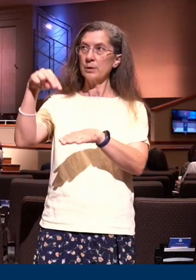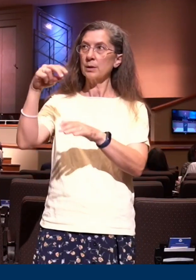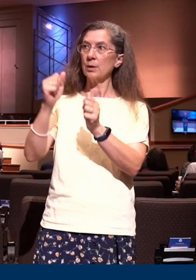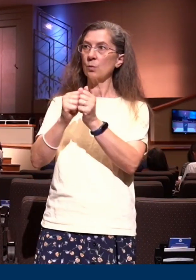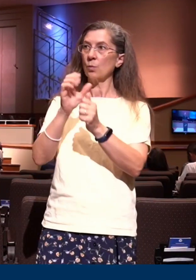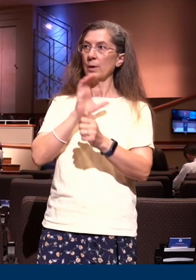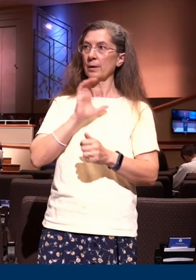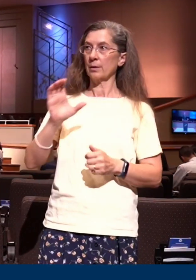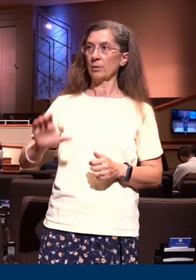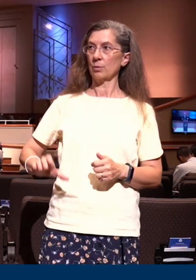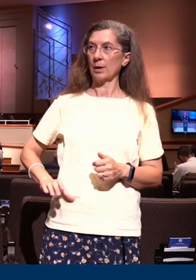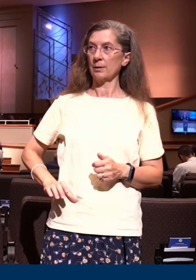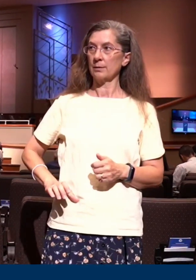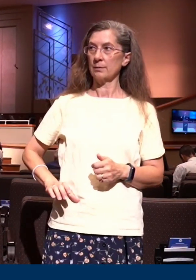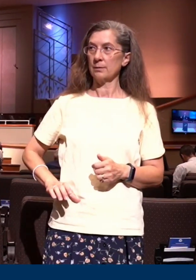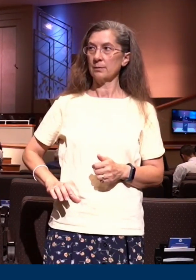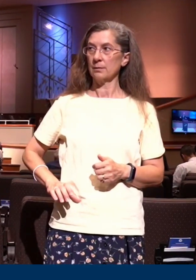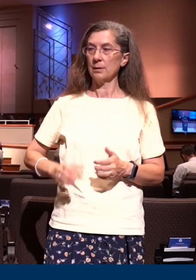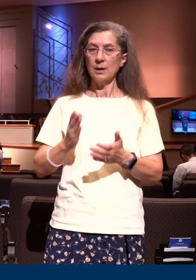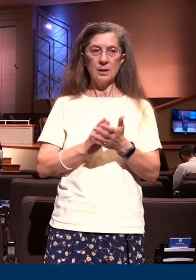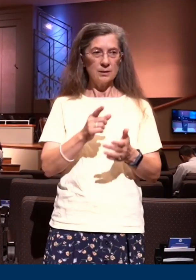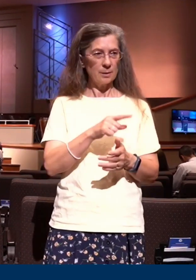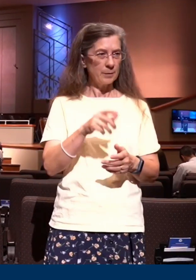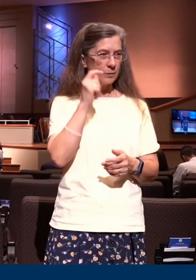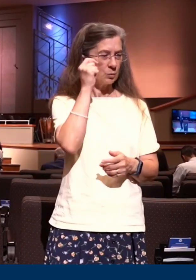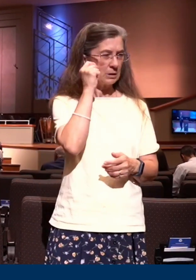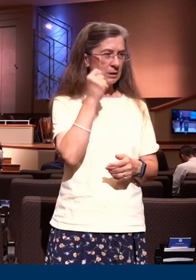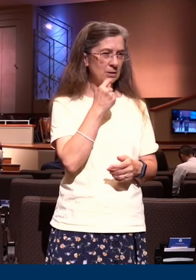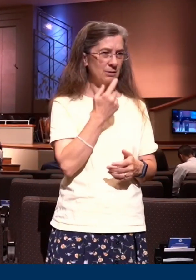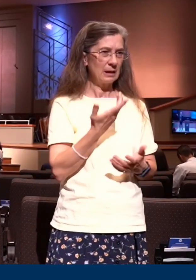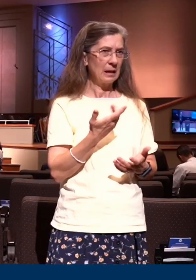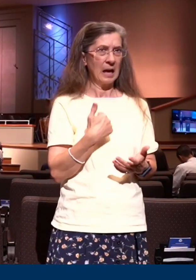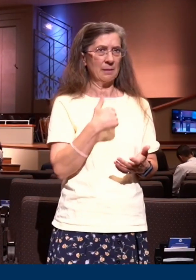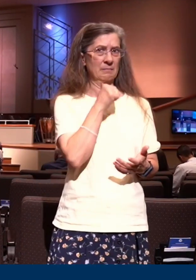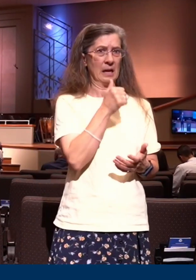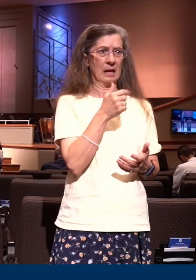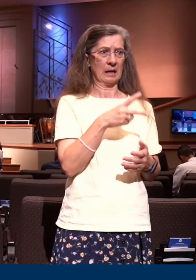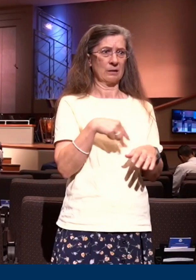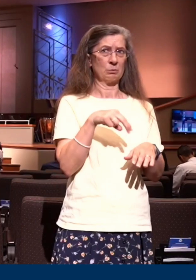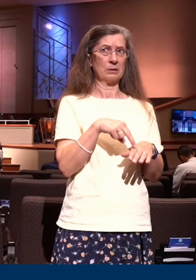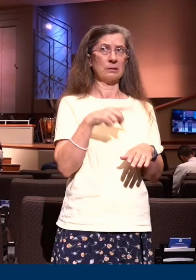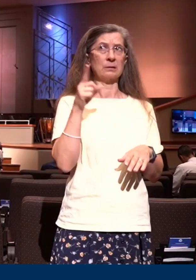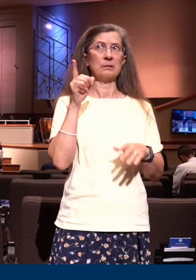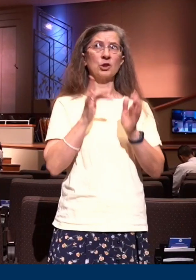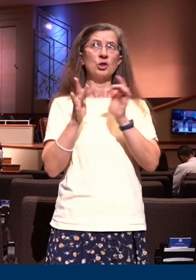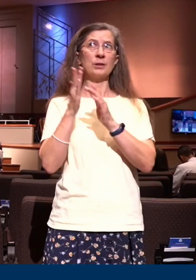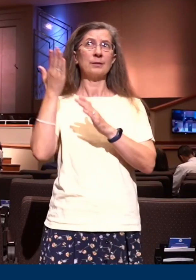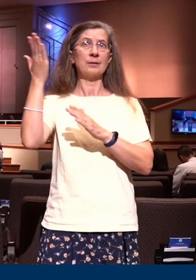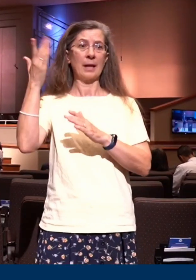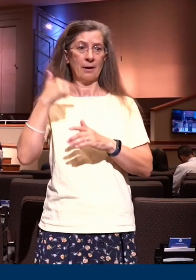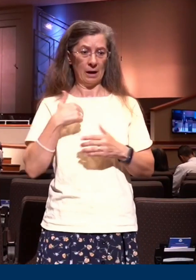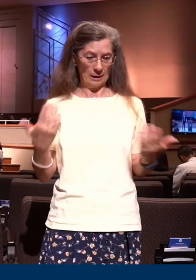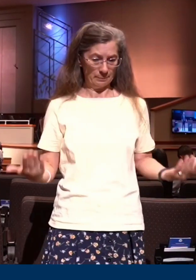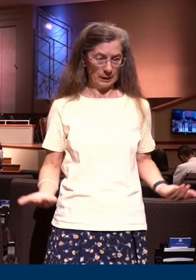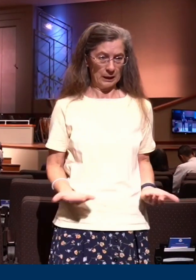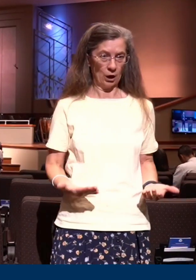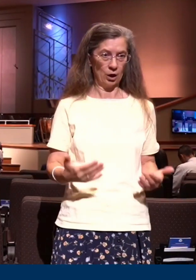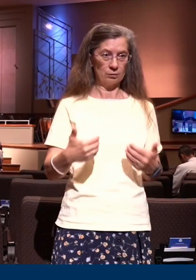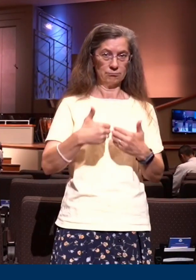Now some teenagers or young people might say, well, I'm not risen. He's up in heaven. He's at the right hand. I'm still down here on this earth. But that's not,